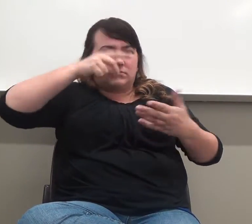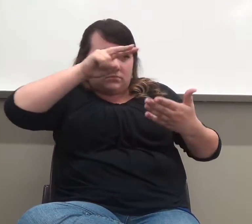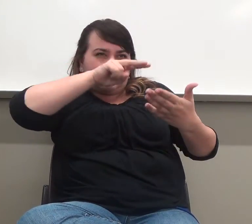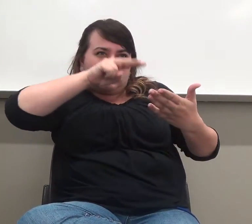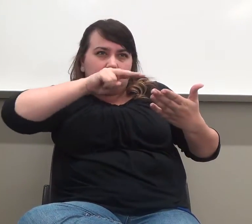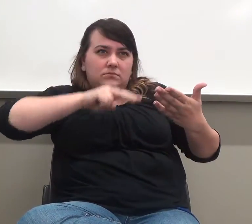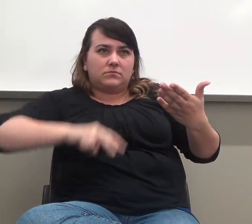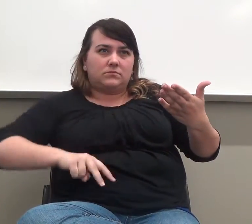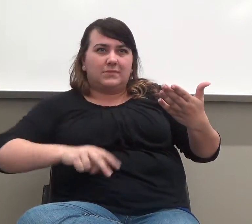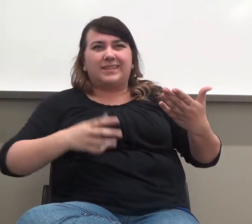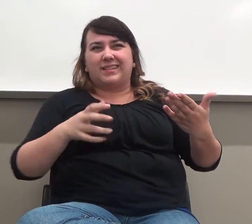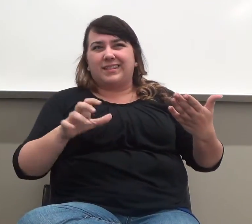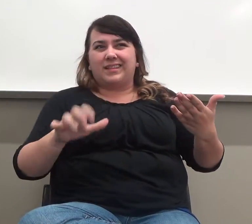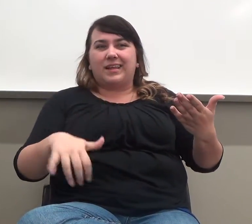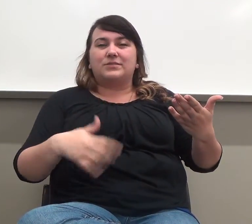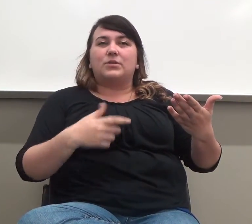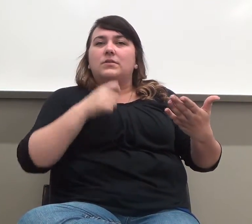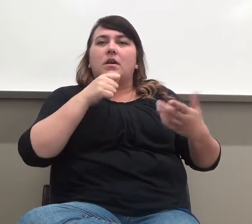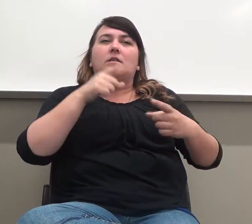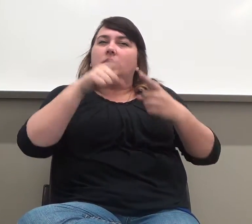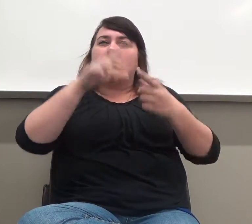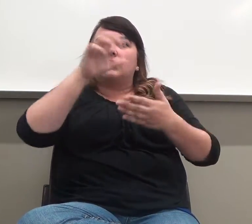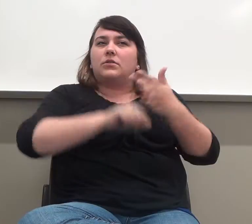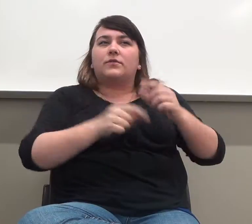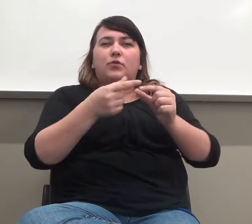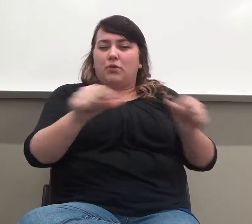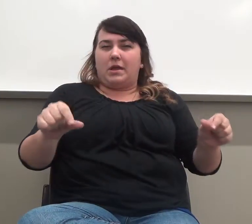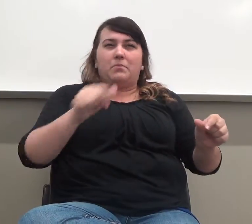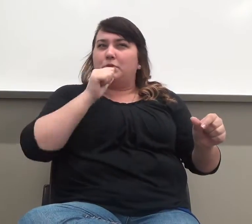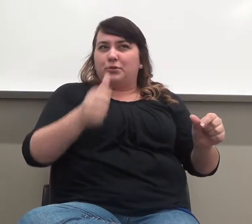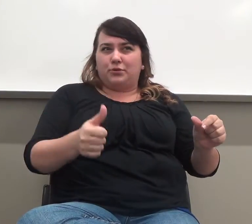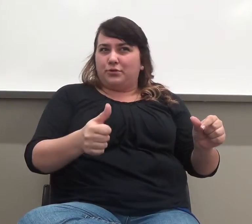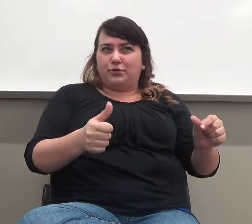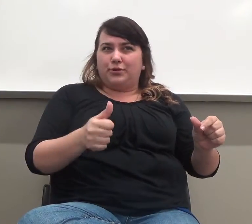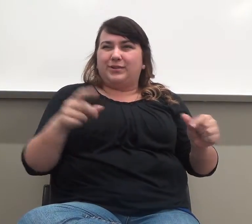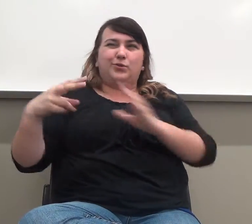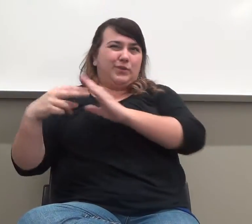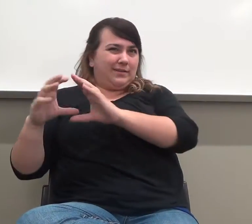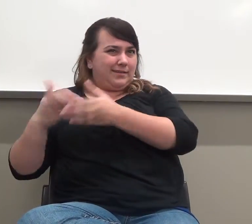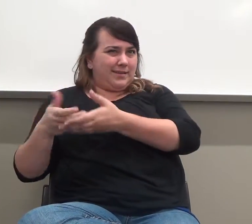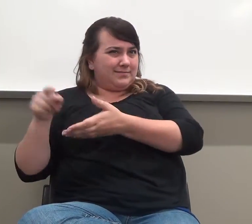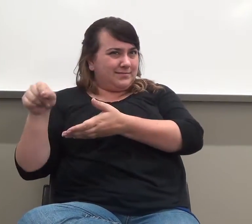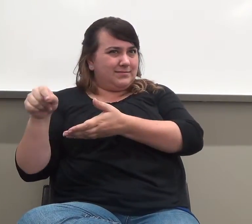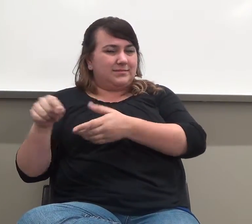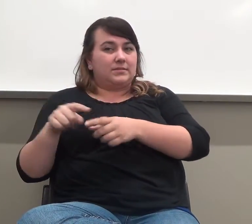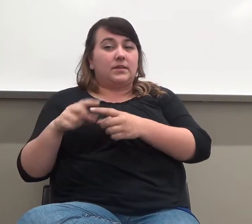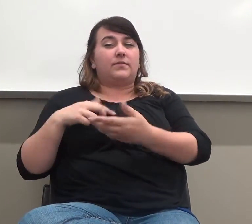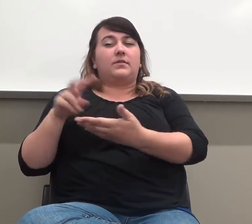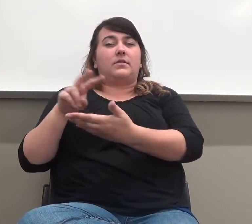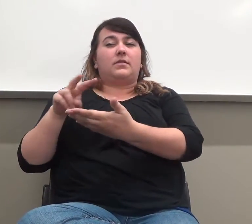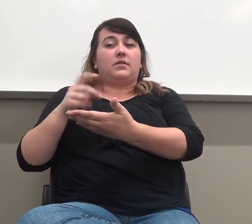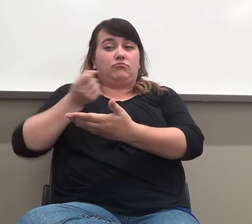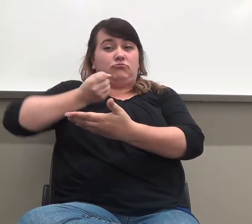I don't count off for grammar in those classes if I can get what you're saying.